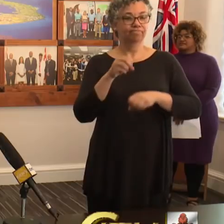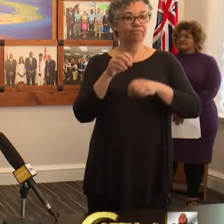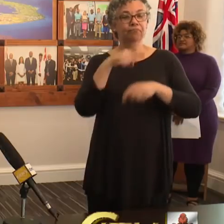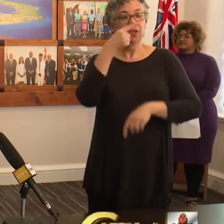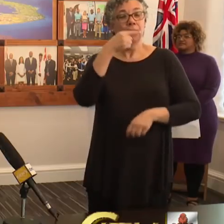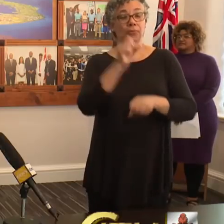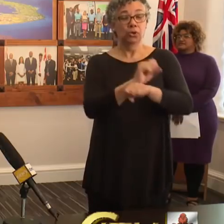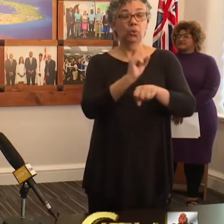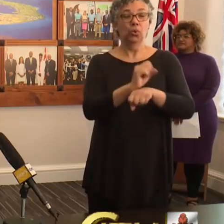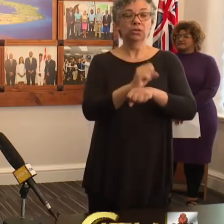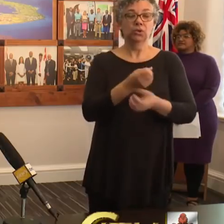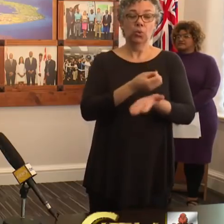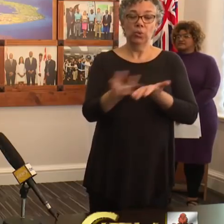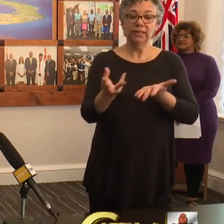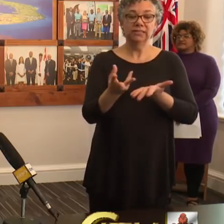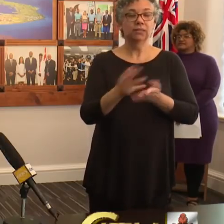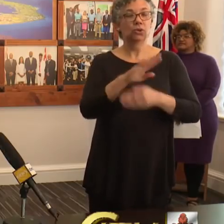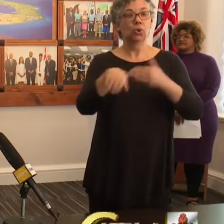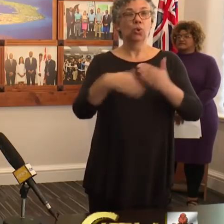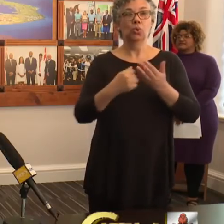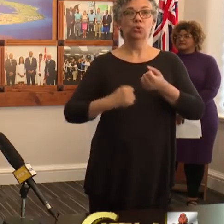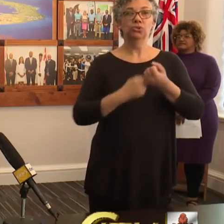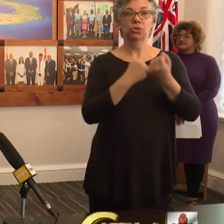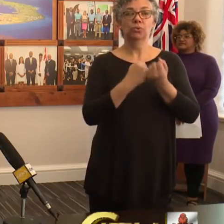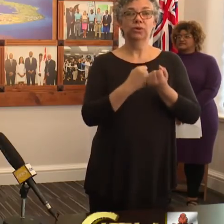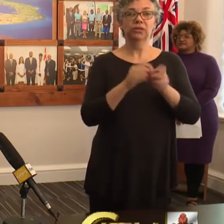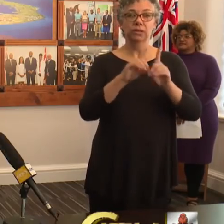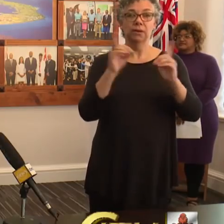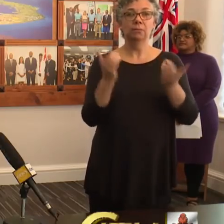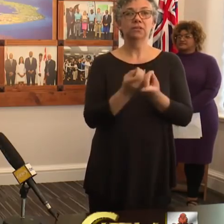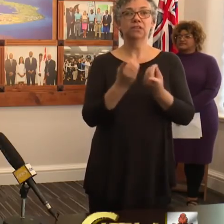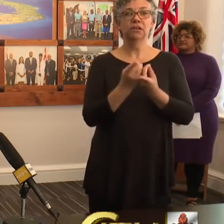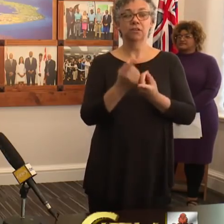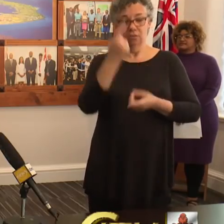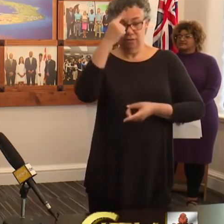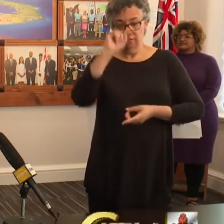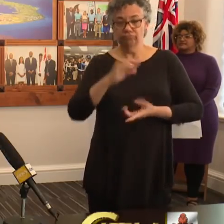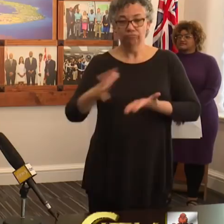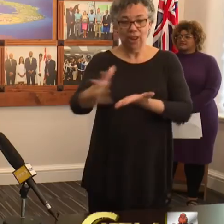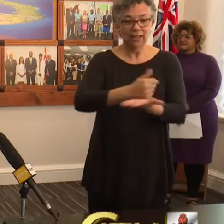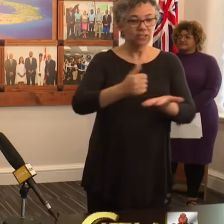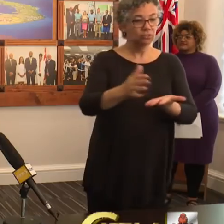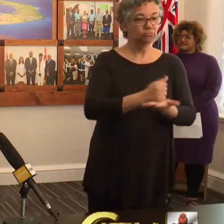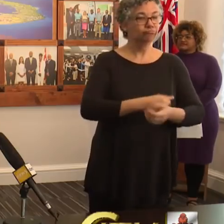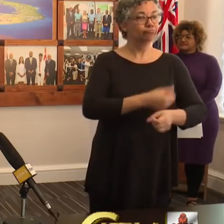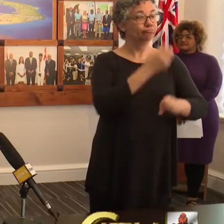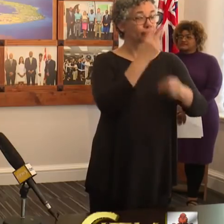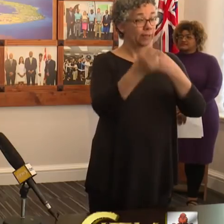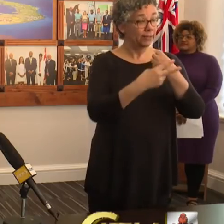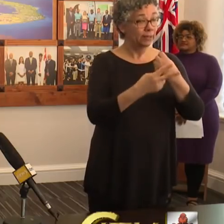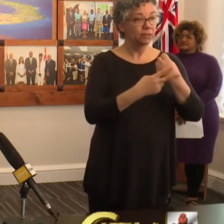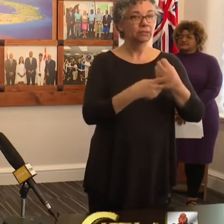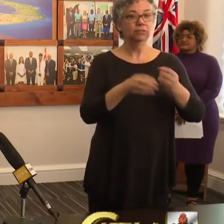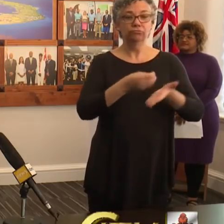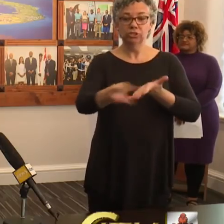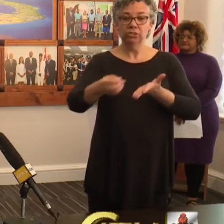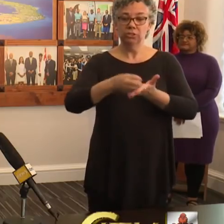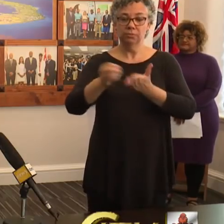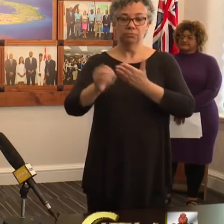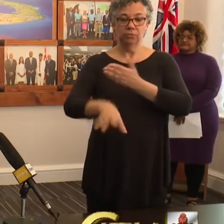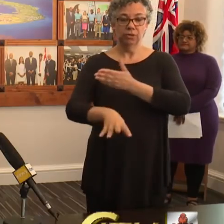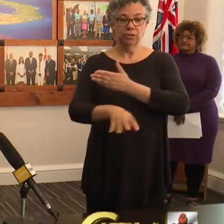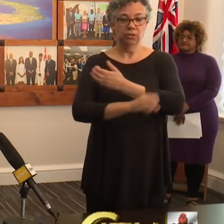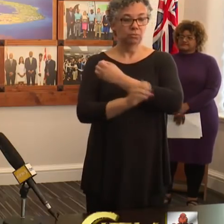water treatment plant and all supporting departments and contractors for collections, storage, treatment and disposable disposal